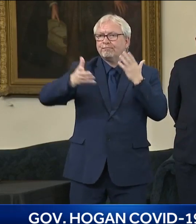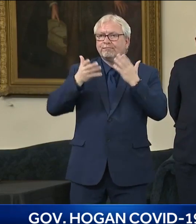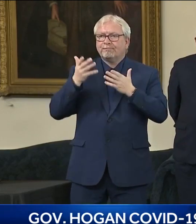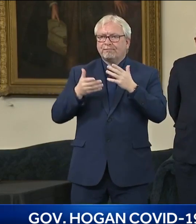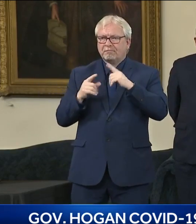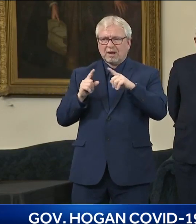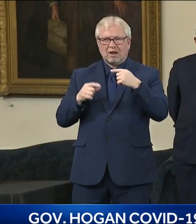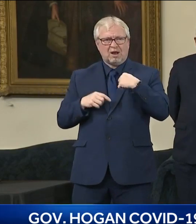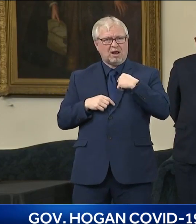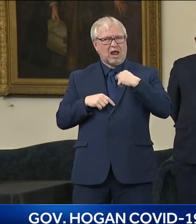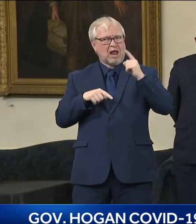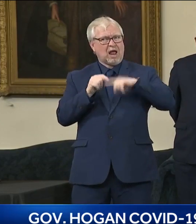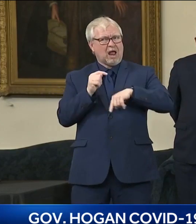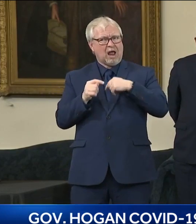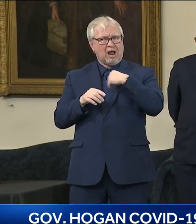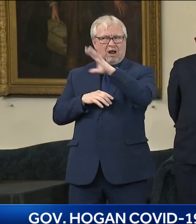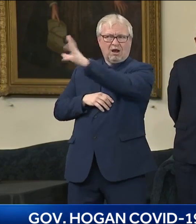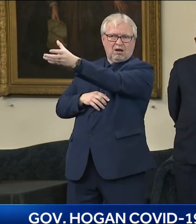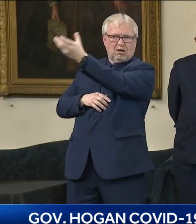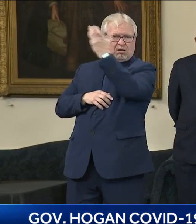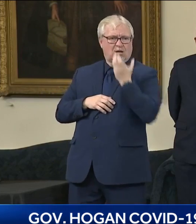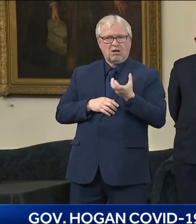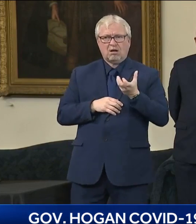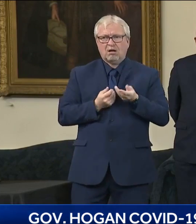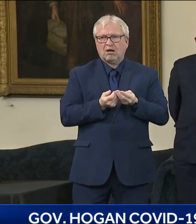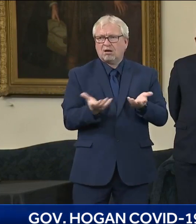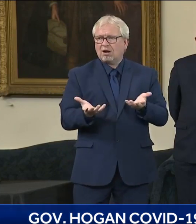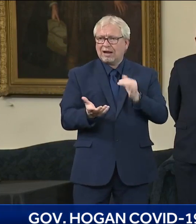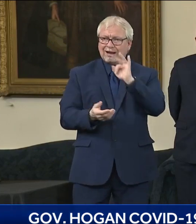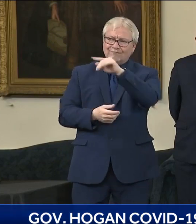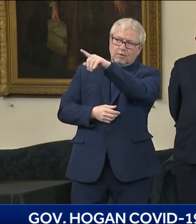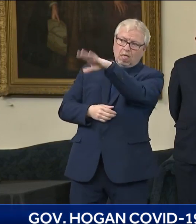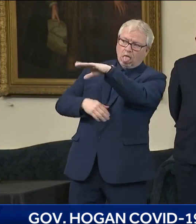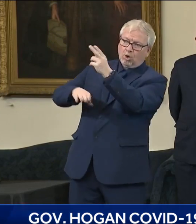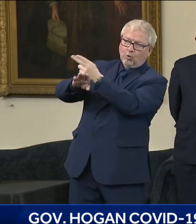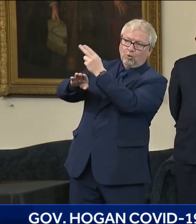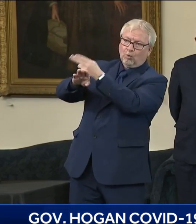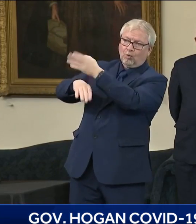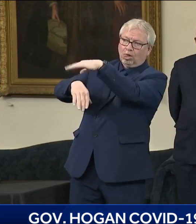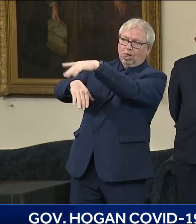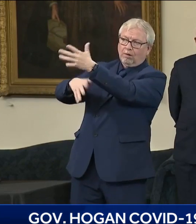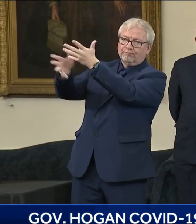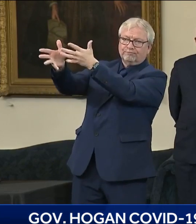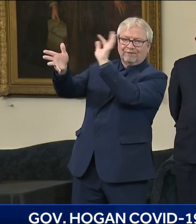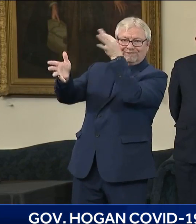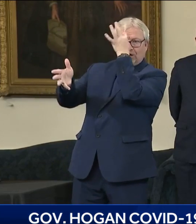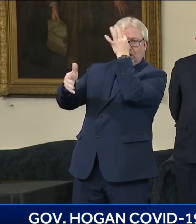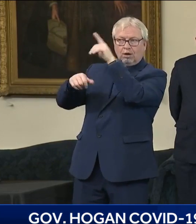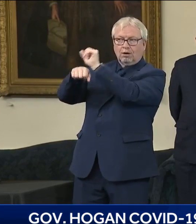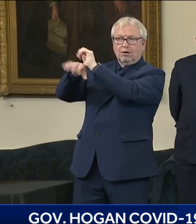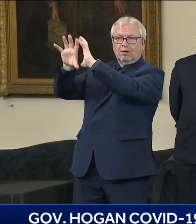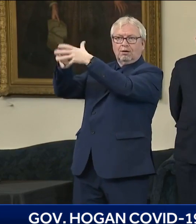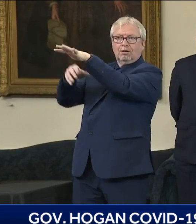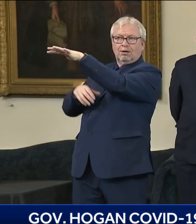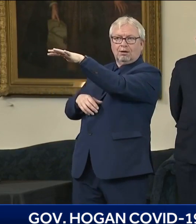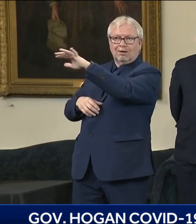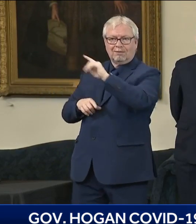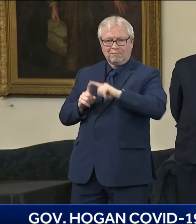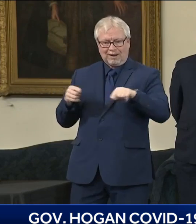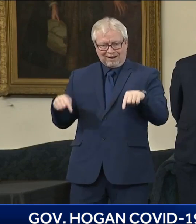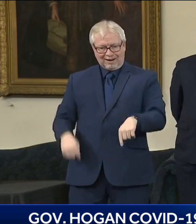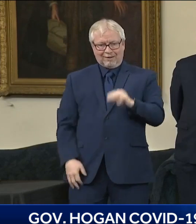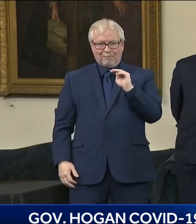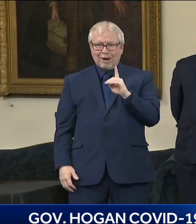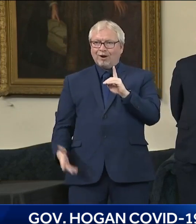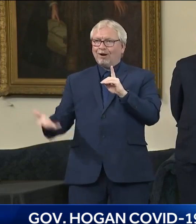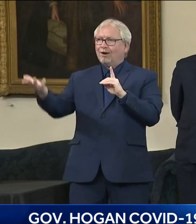We're trying to do the best we can. As I said, we've utilized just about every single one we have. And we're doing the best we can and we're doing better than most states.